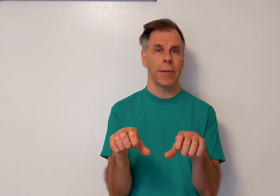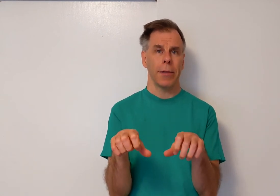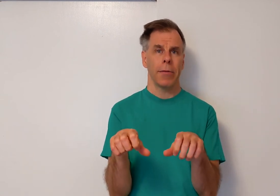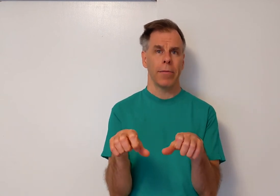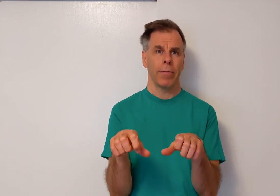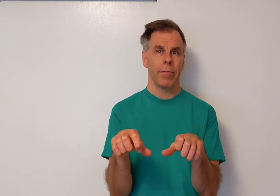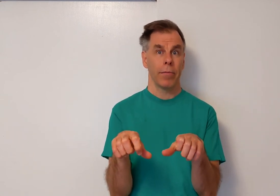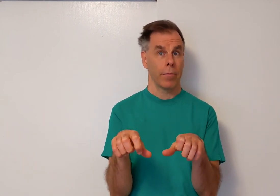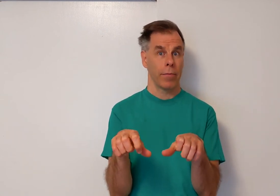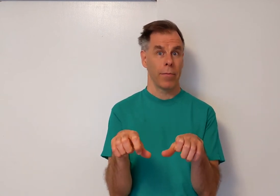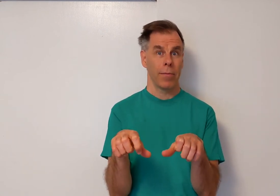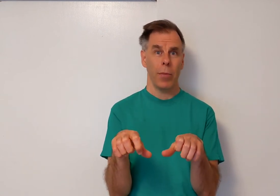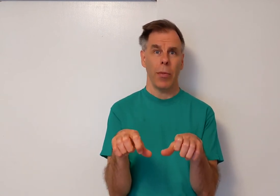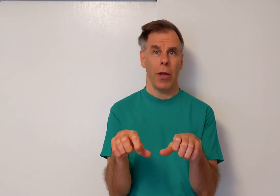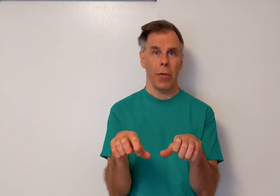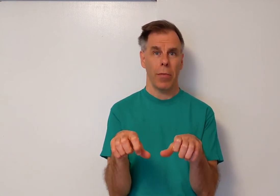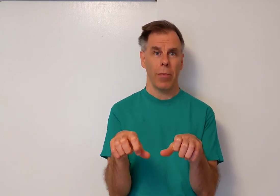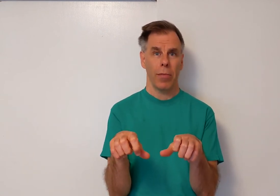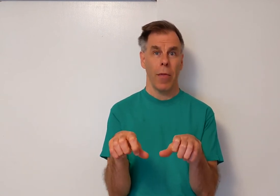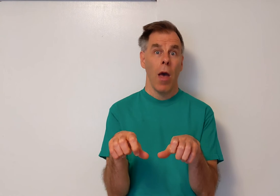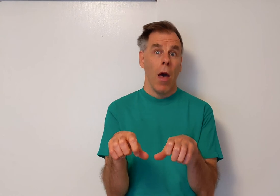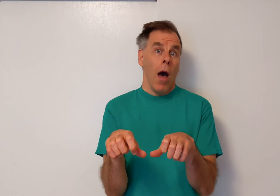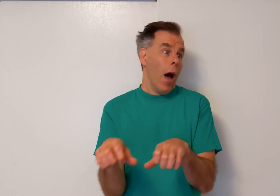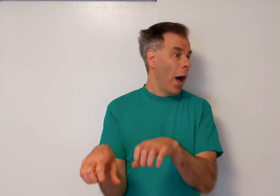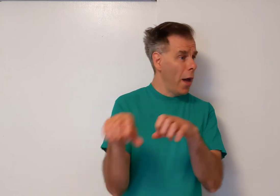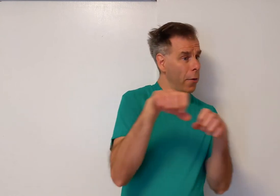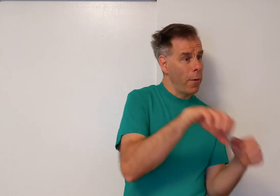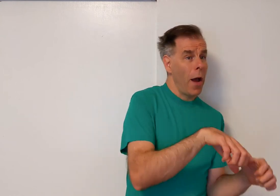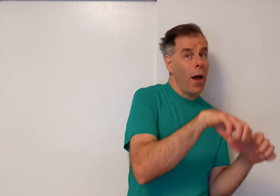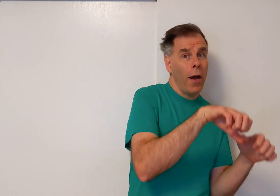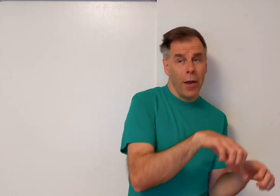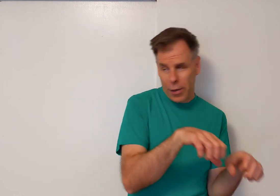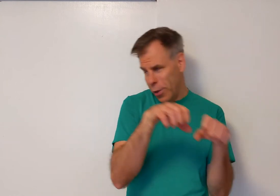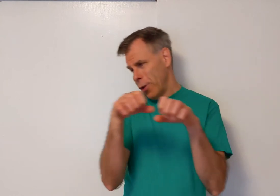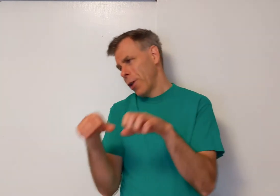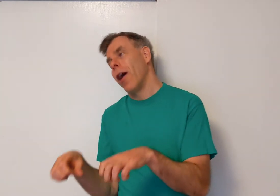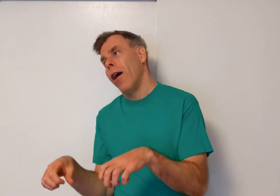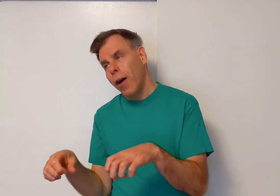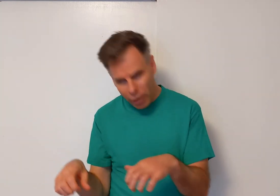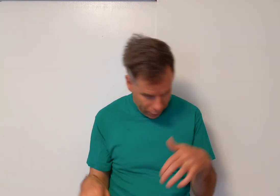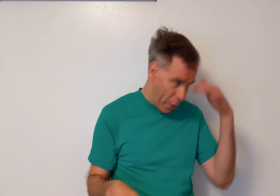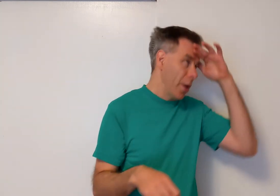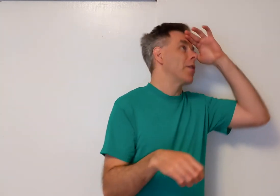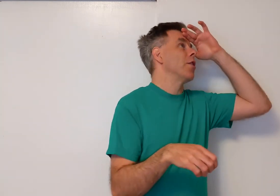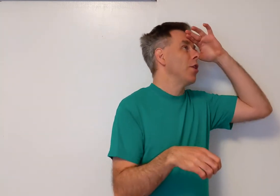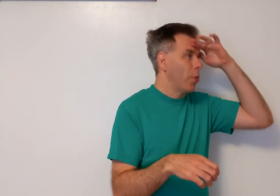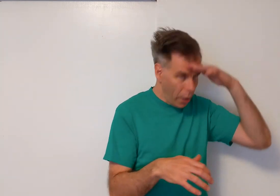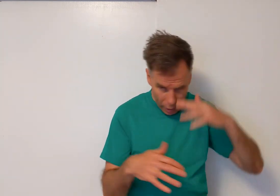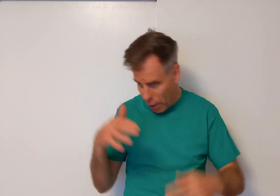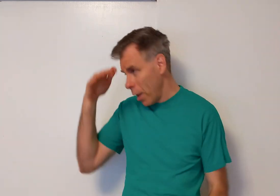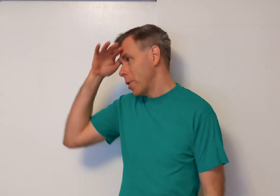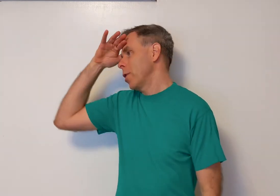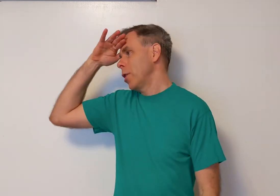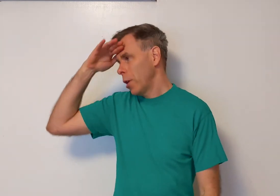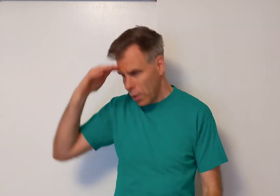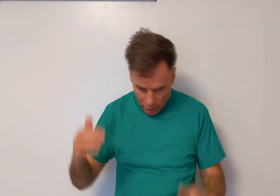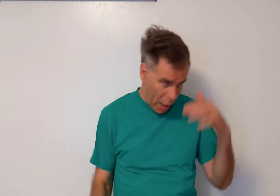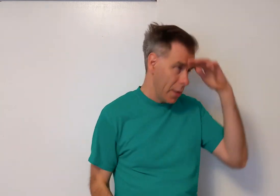wheel. Big breath. I ride in the car and I see what I see. I